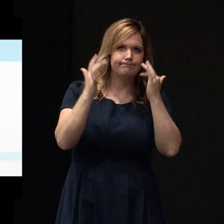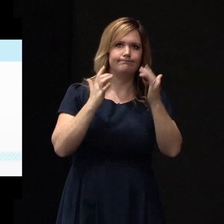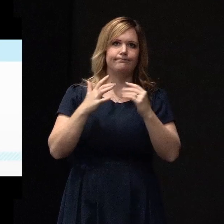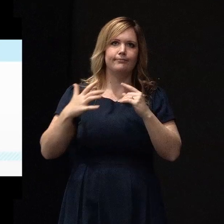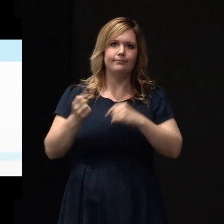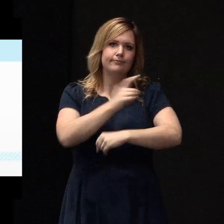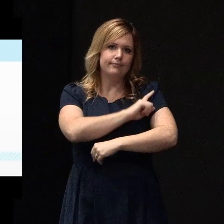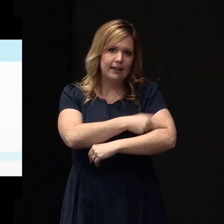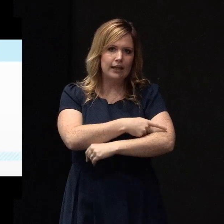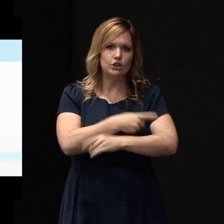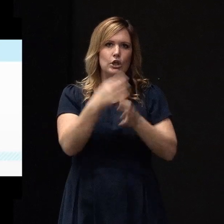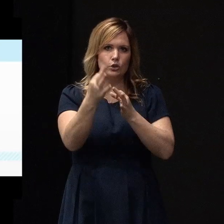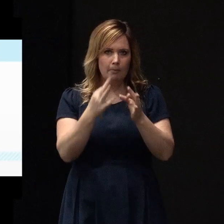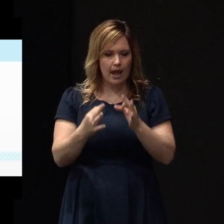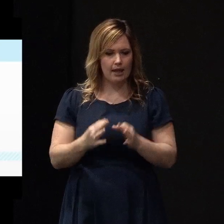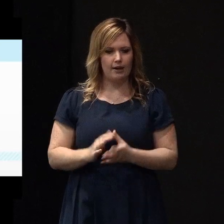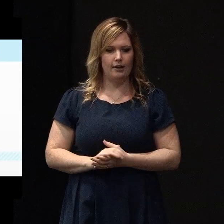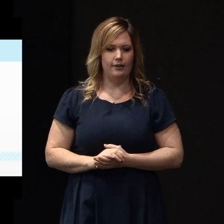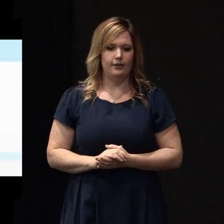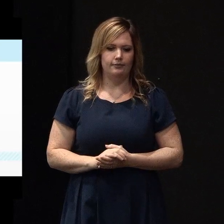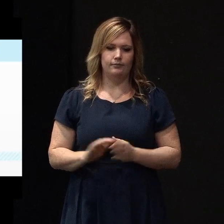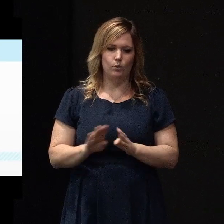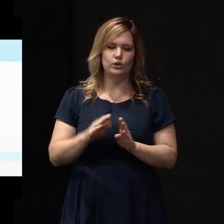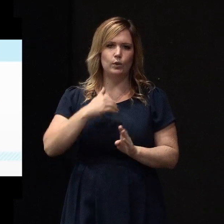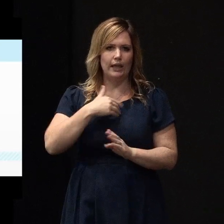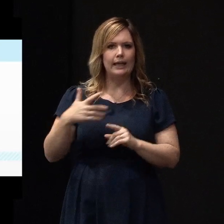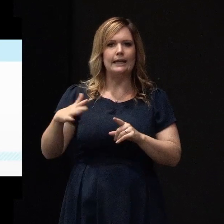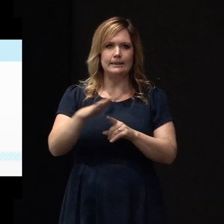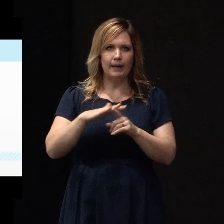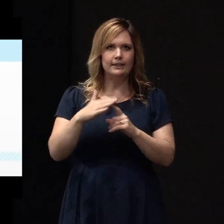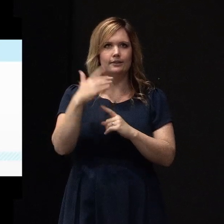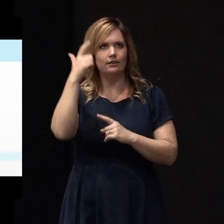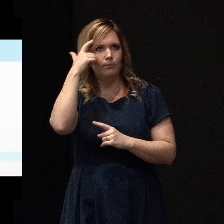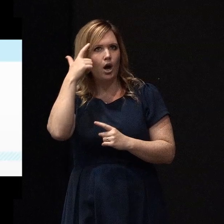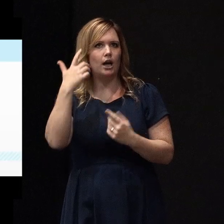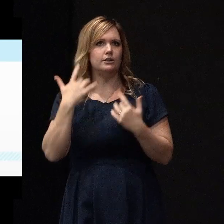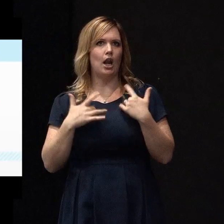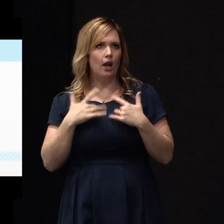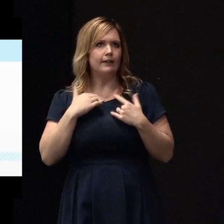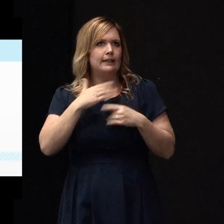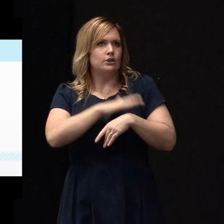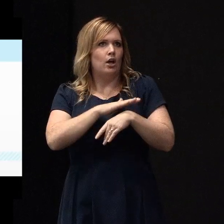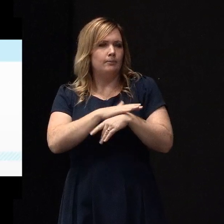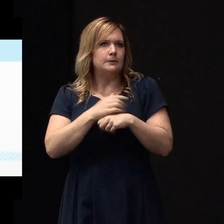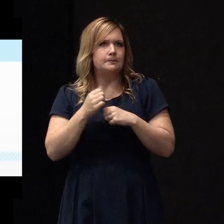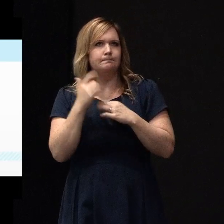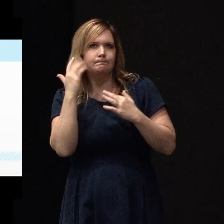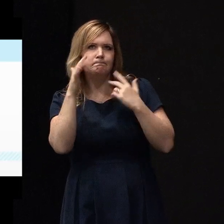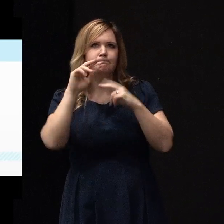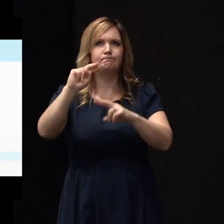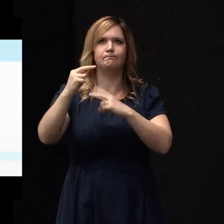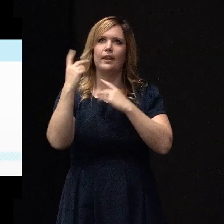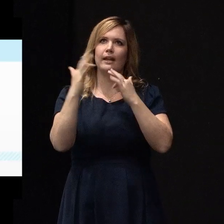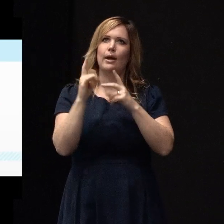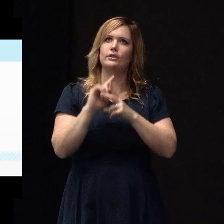energy to plan, unless we've got the space in our mind and our lives to turn things over and look at various